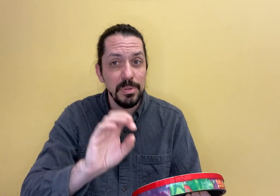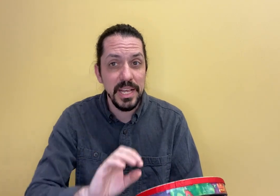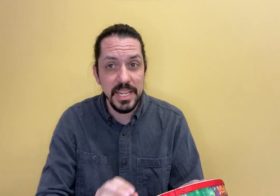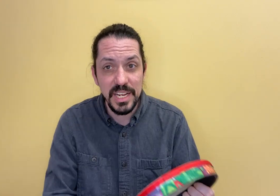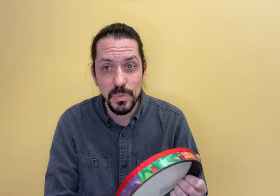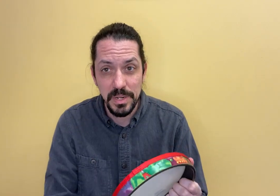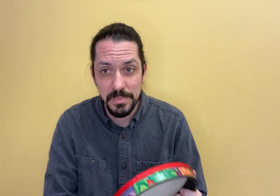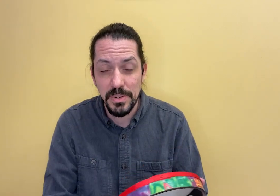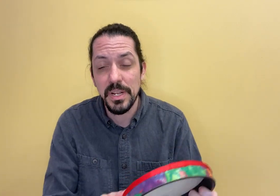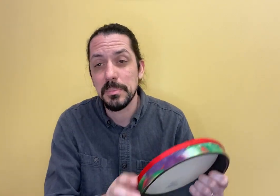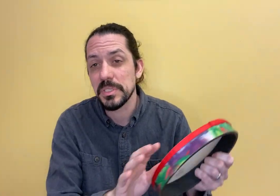playing the next one. Here it comes.